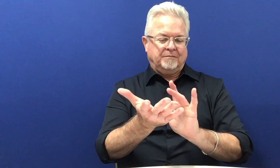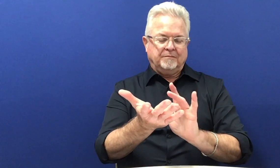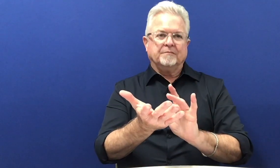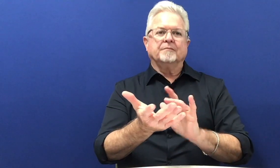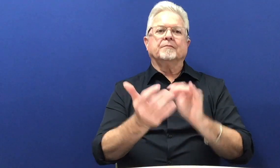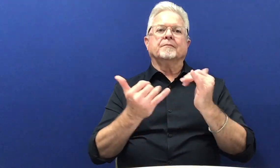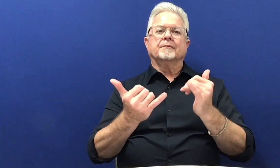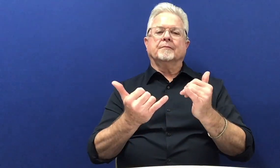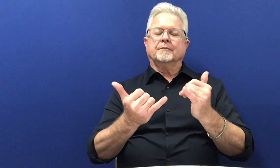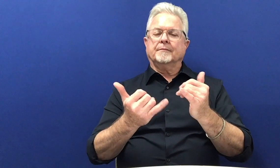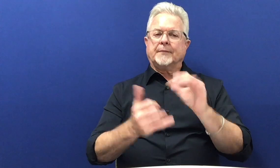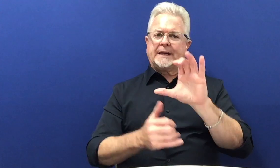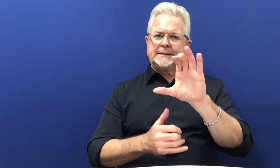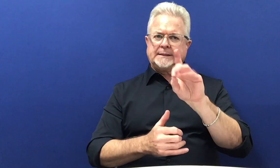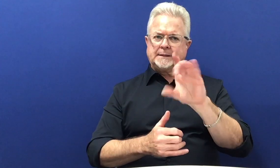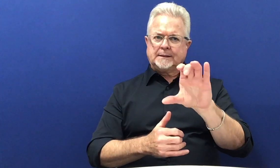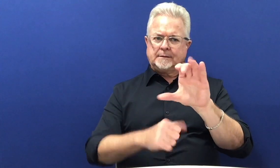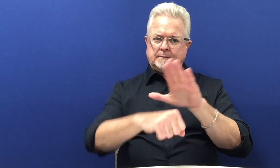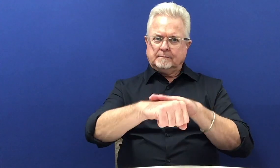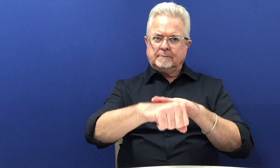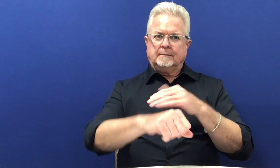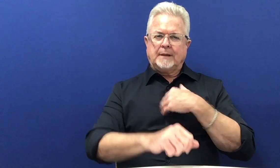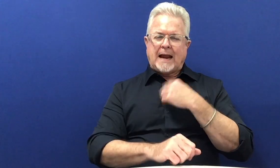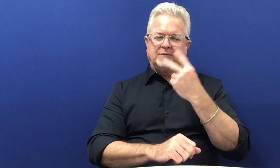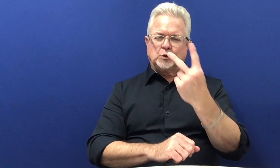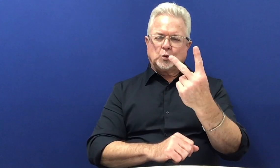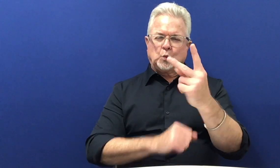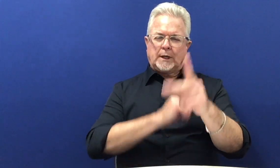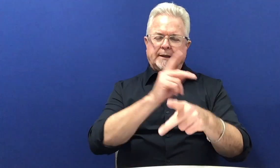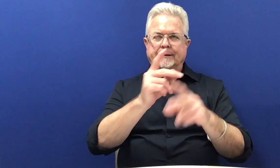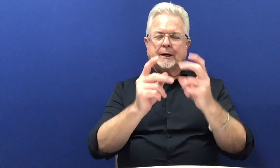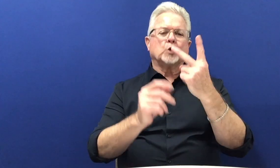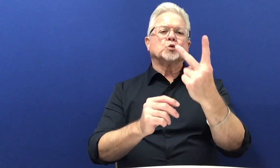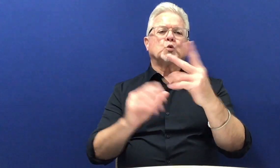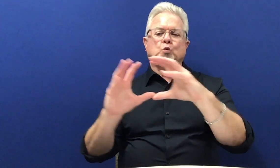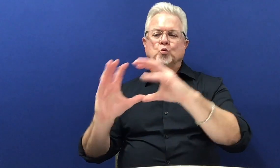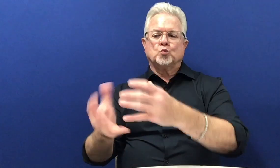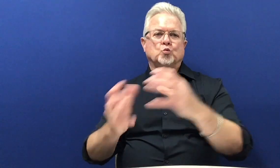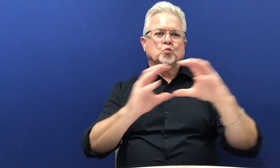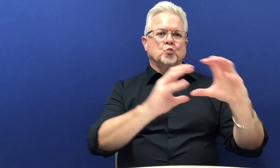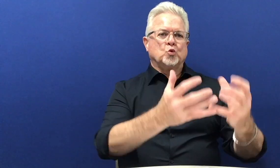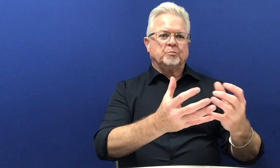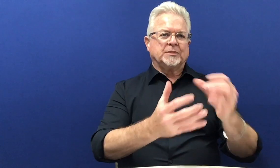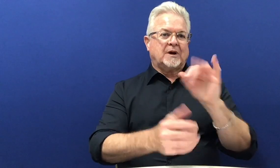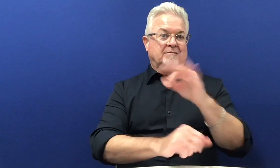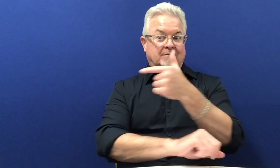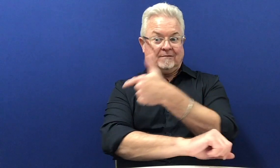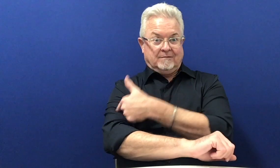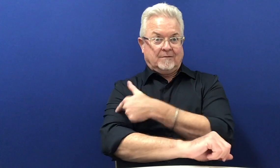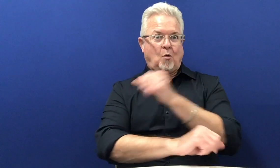vaccines, but there are medicines as well. The CDC has a couple of groups that they want to